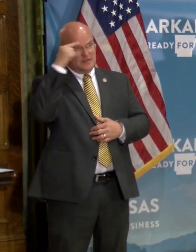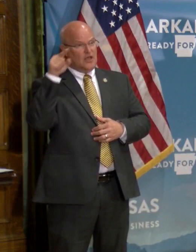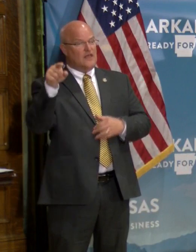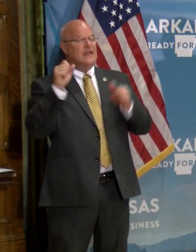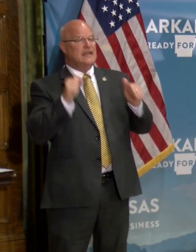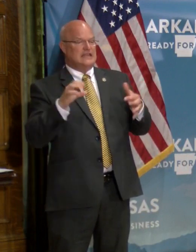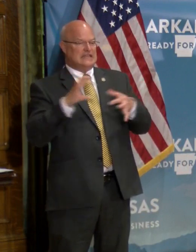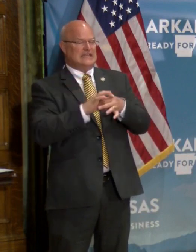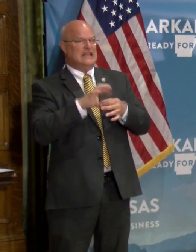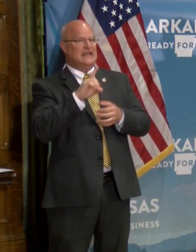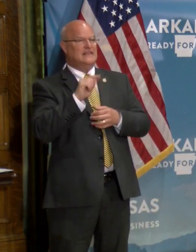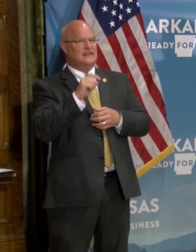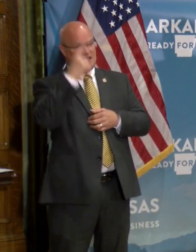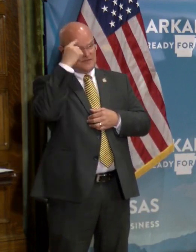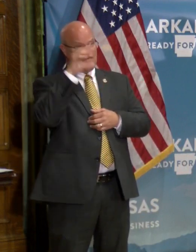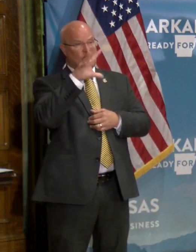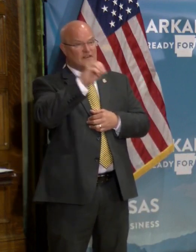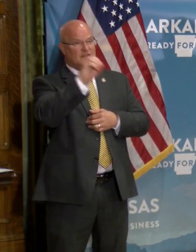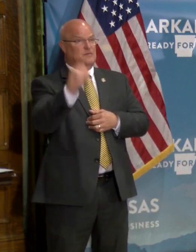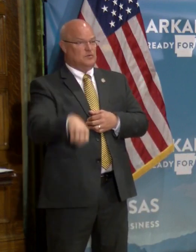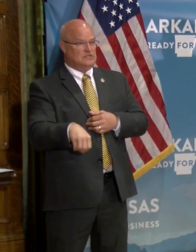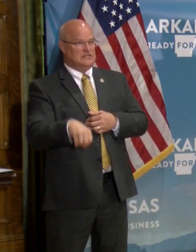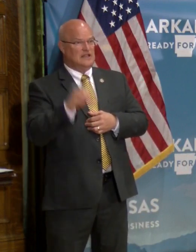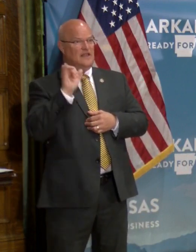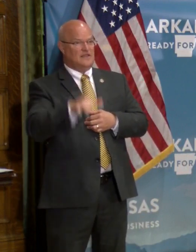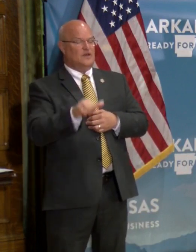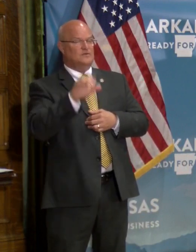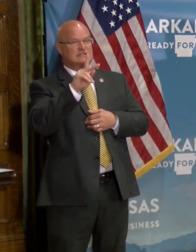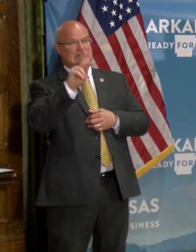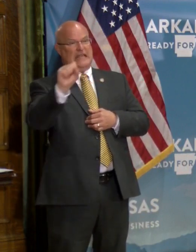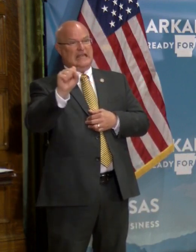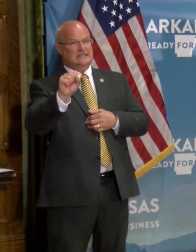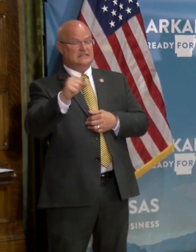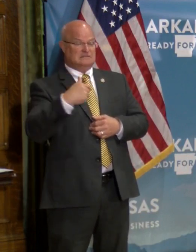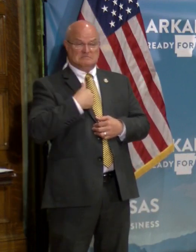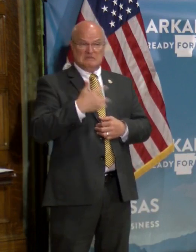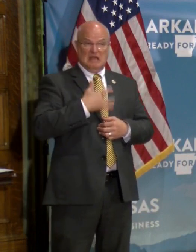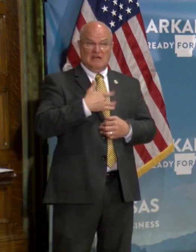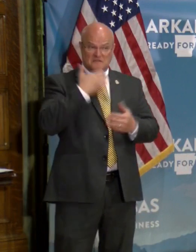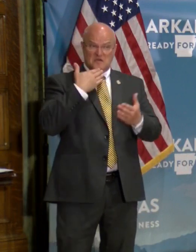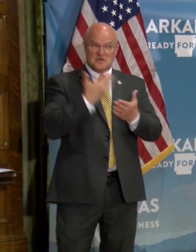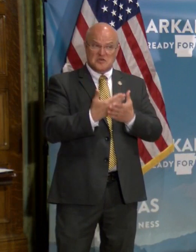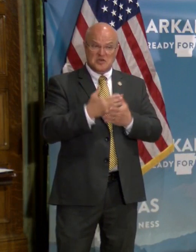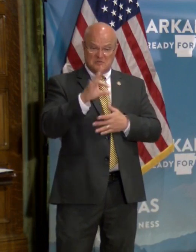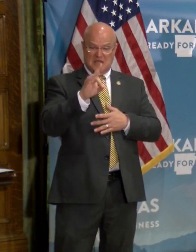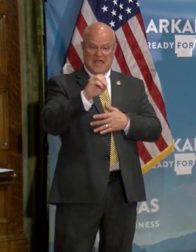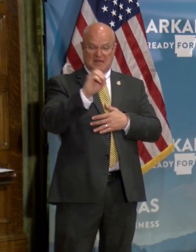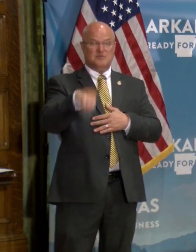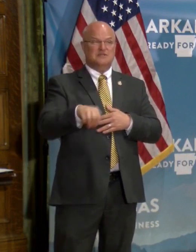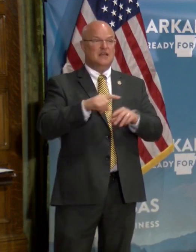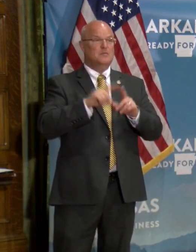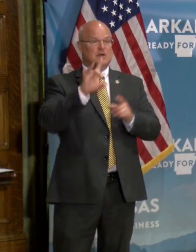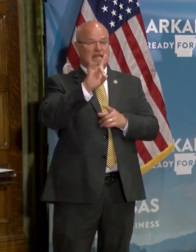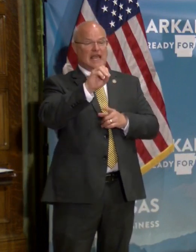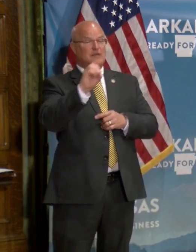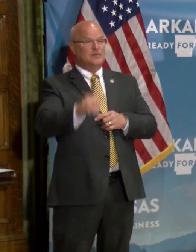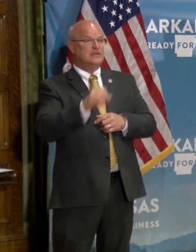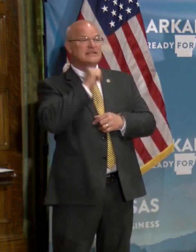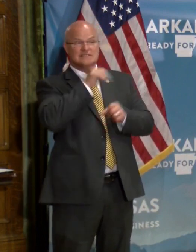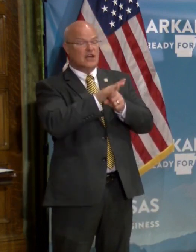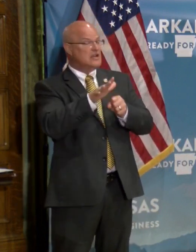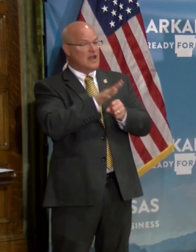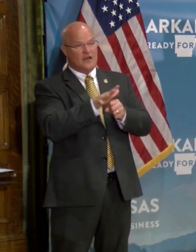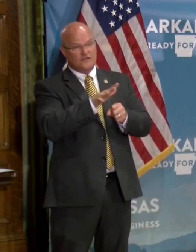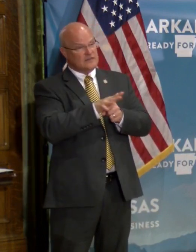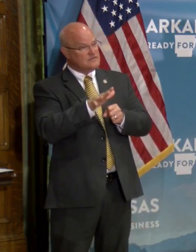to connect the dots for 50% of those in Kansas. So I feel pretty good about our 80%, but 80% is not